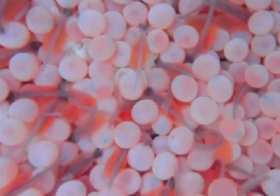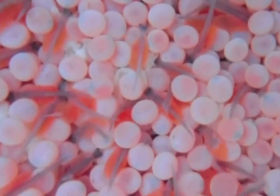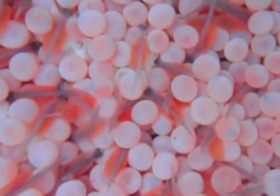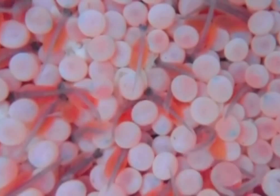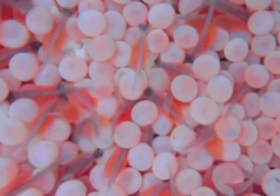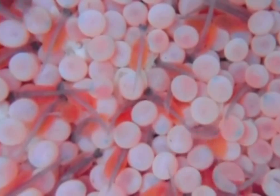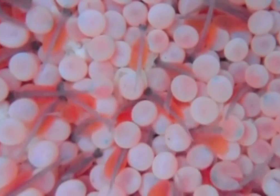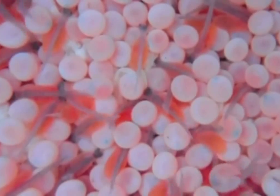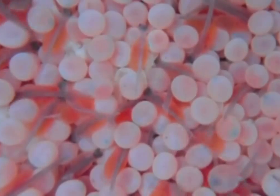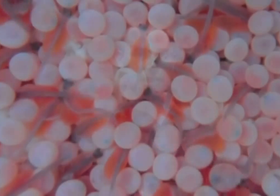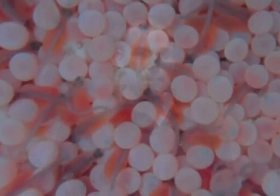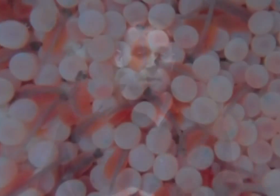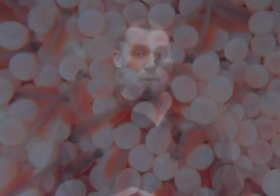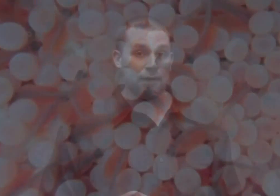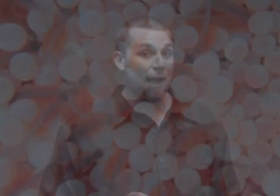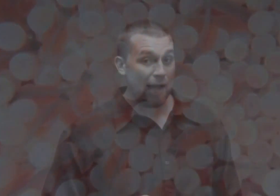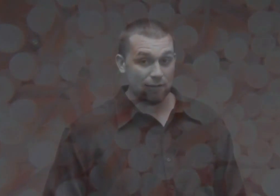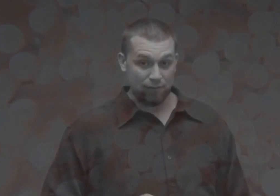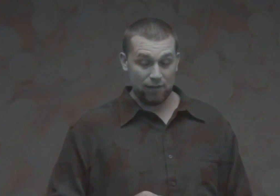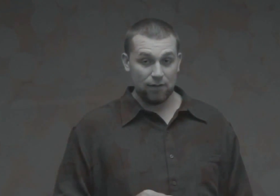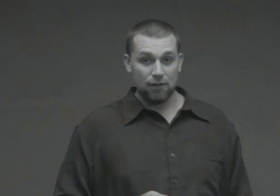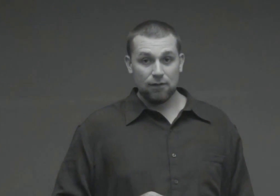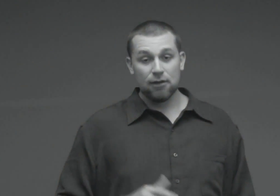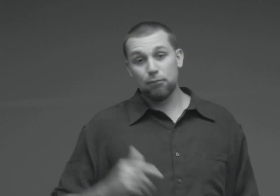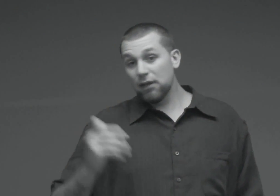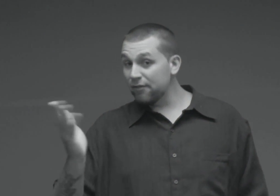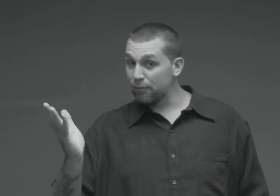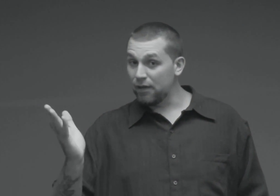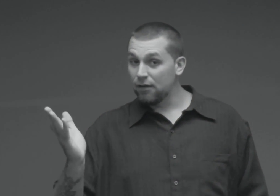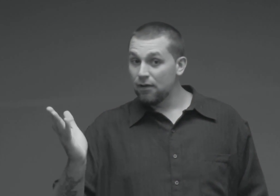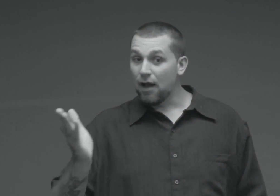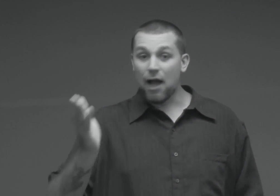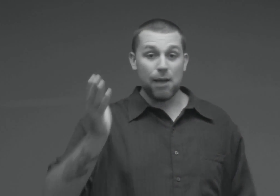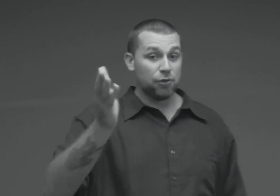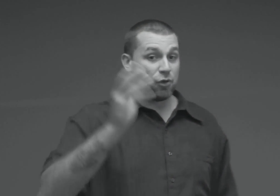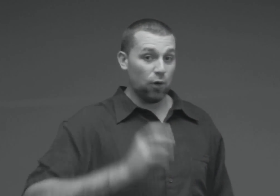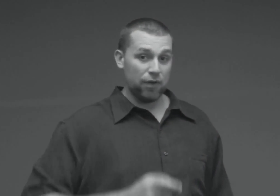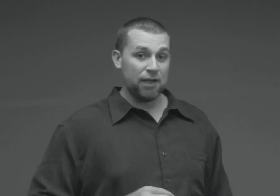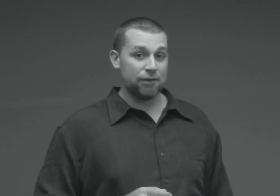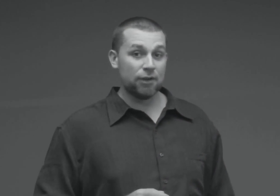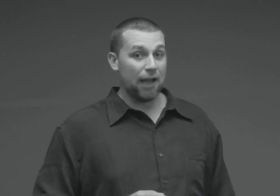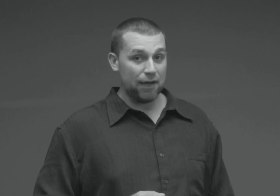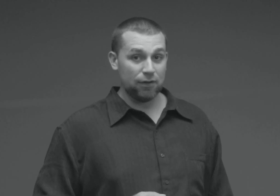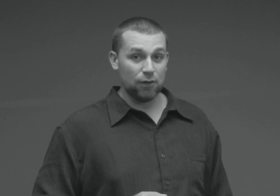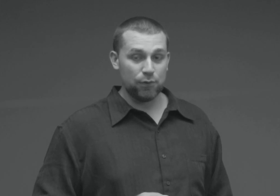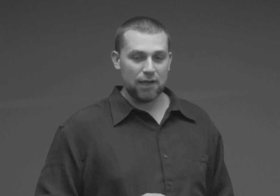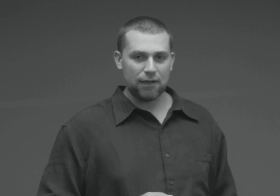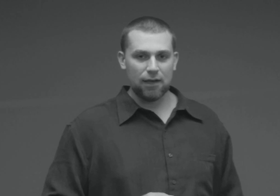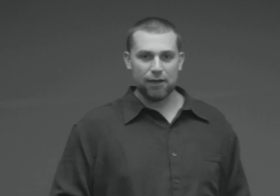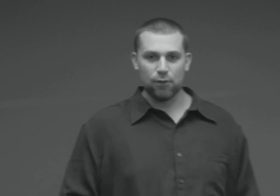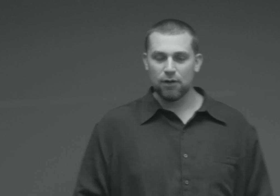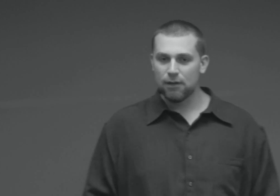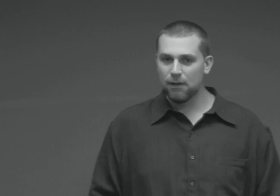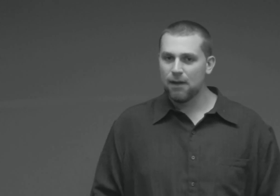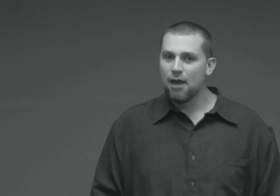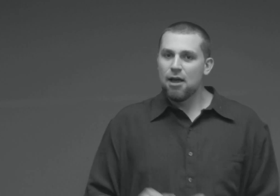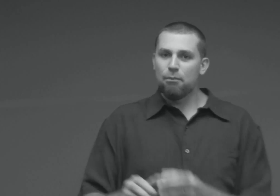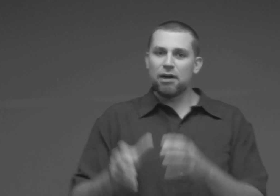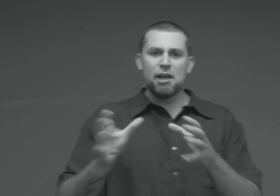no longer shall he be called an alevin. Believe me, I am sure that he is glad to lose that title. But he